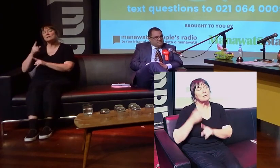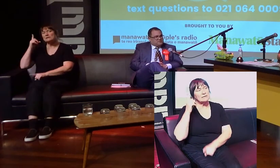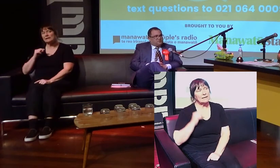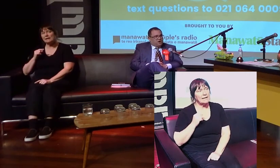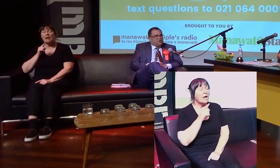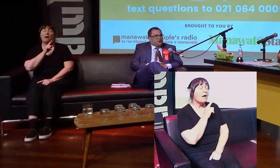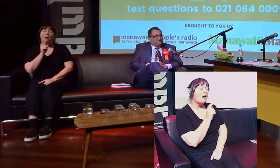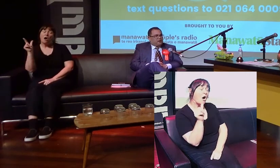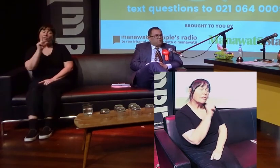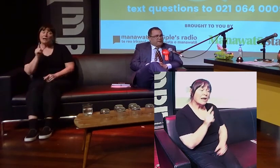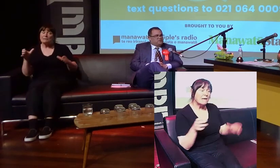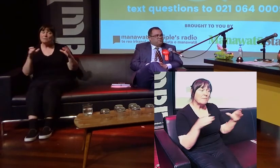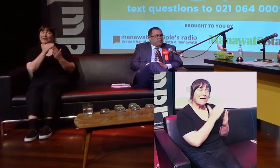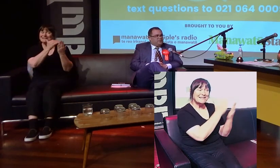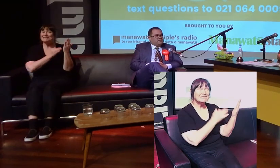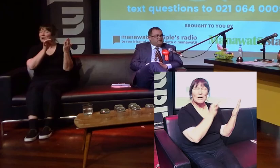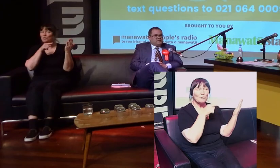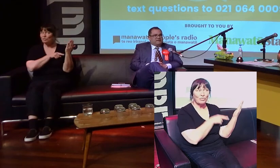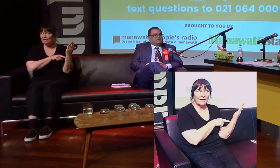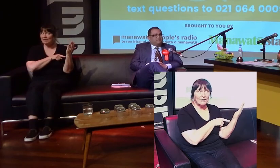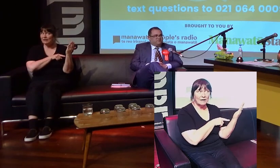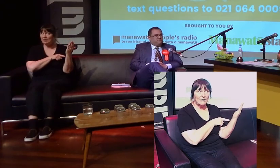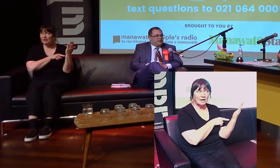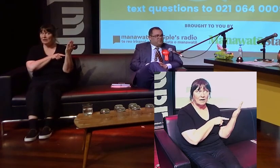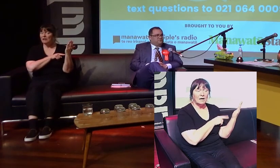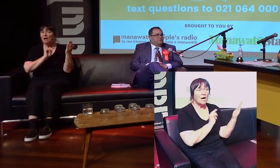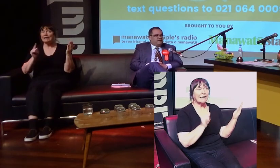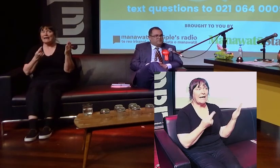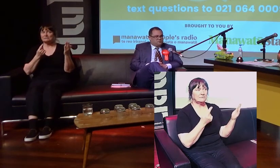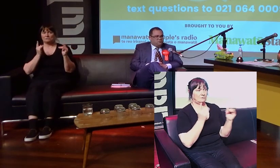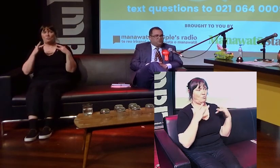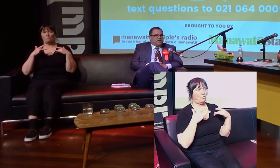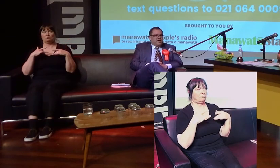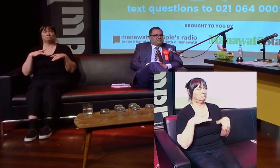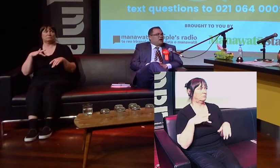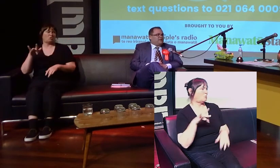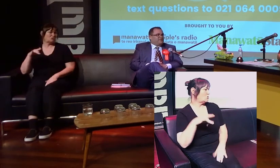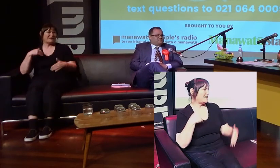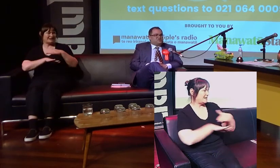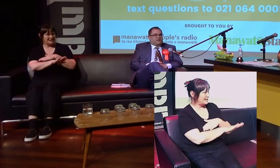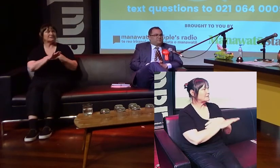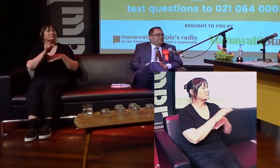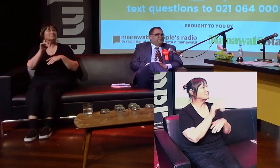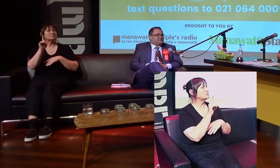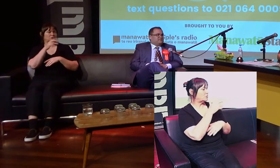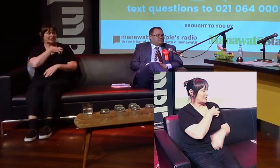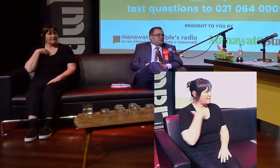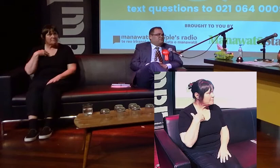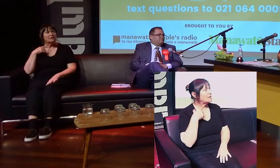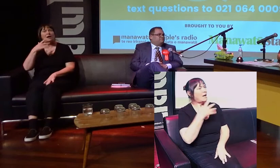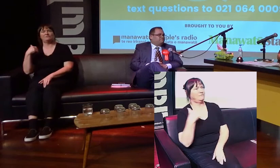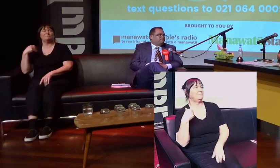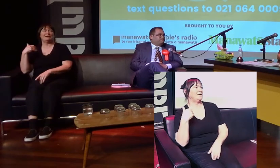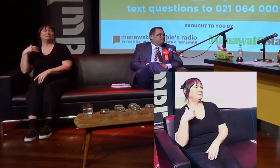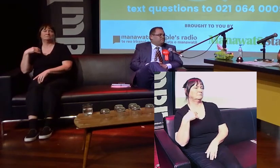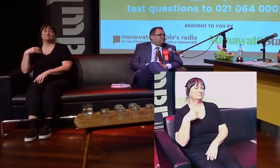Party list. So the only way that I will make it to Parliament is as the Member of Parliament for Palmerston North. And so I leave that decision up to the electors in the city.